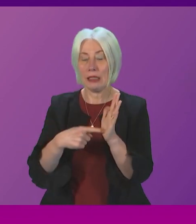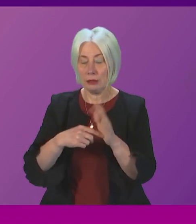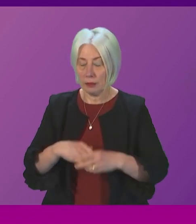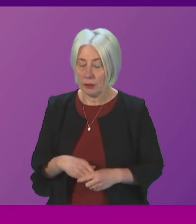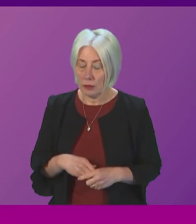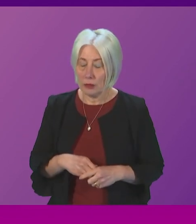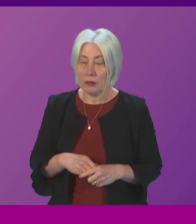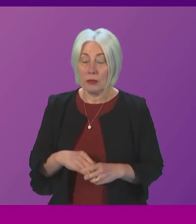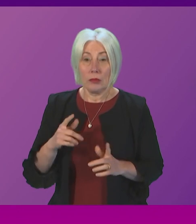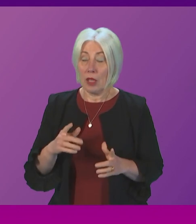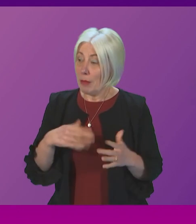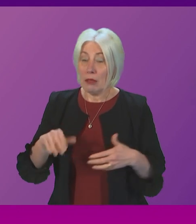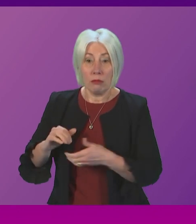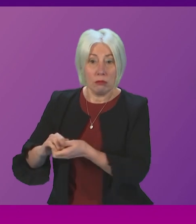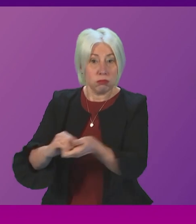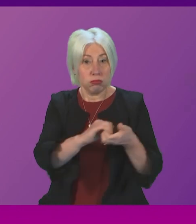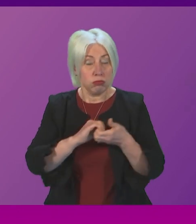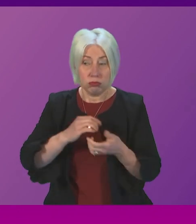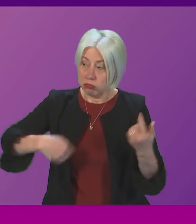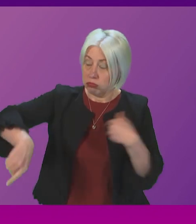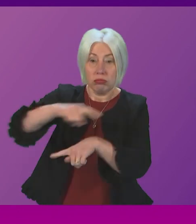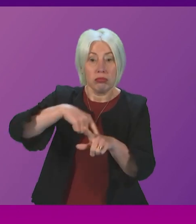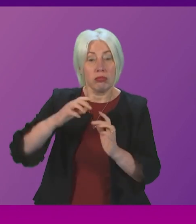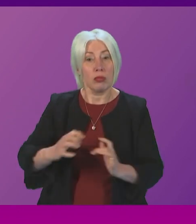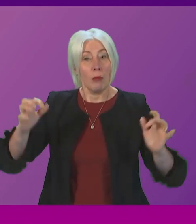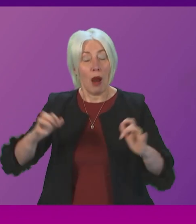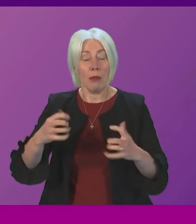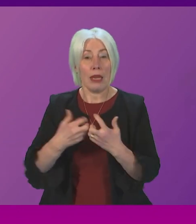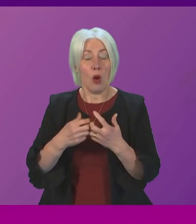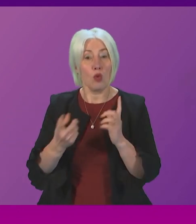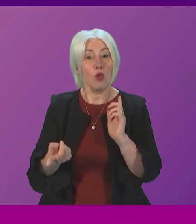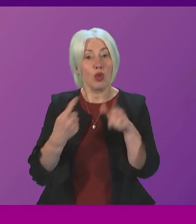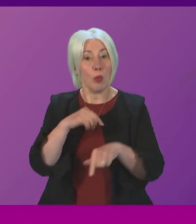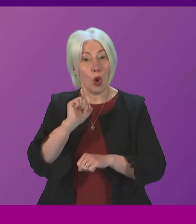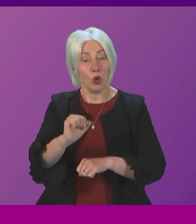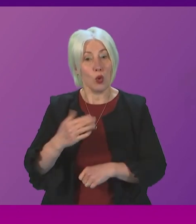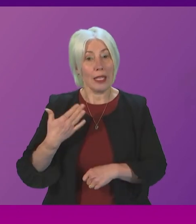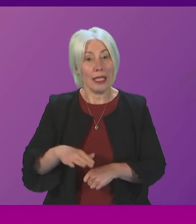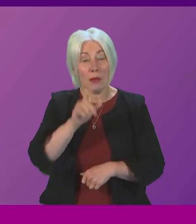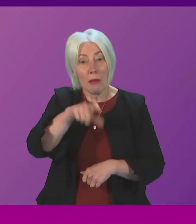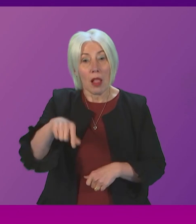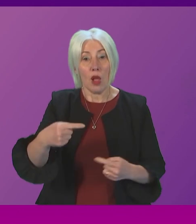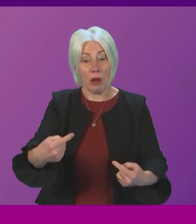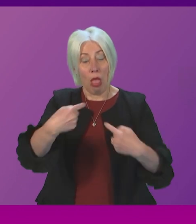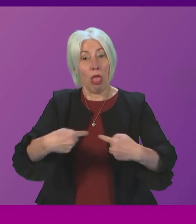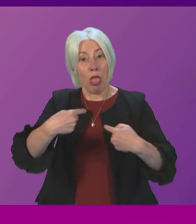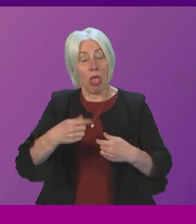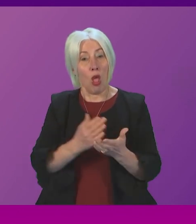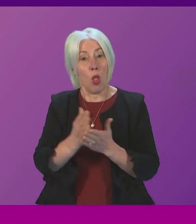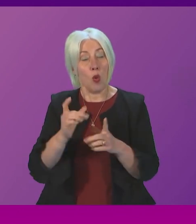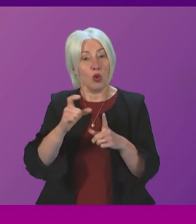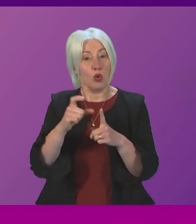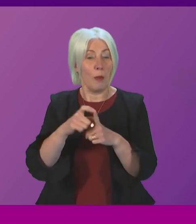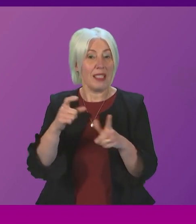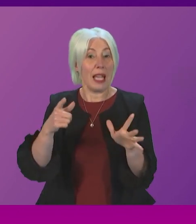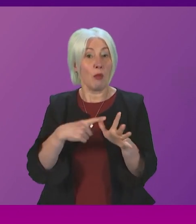government in fairness it has been a collective effort by this Parliament to respond to the needs of victims of domestic abuse we